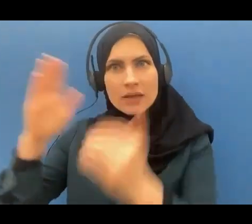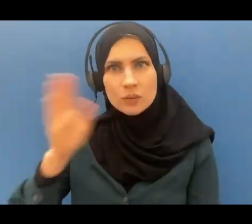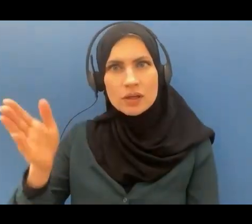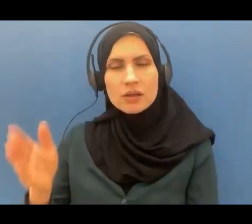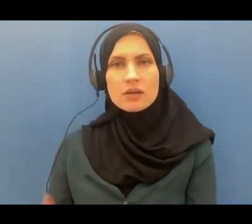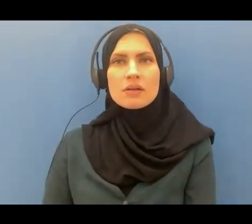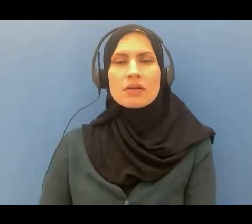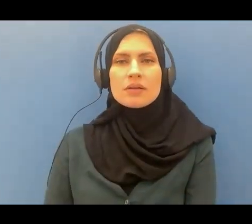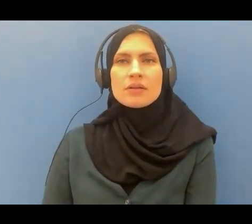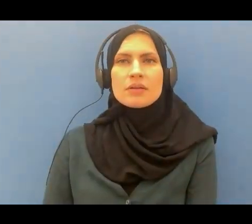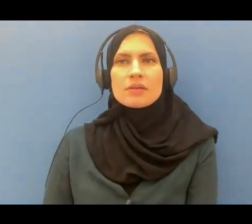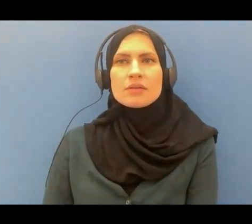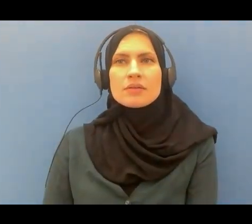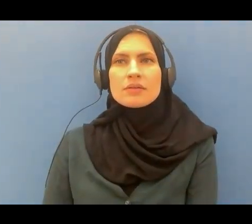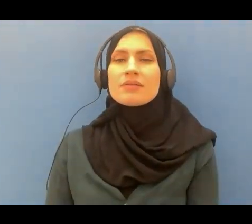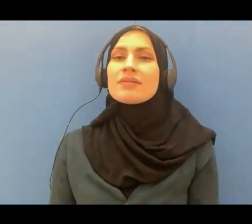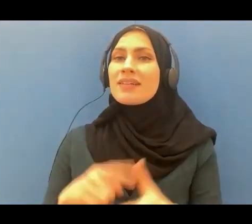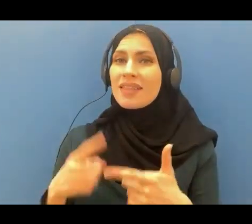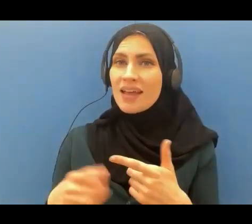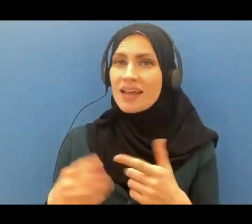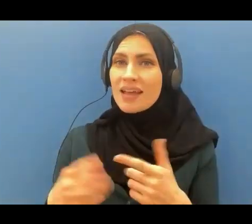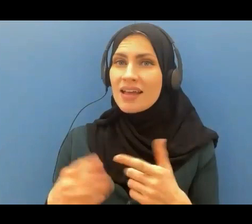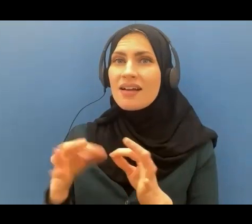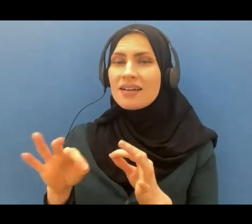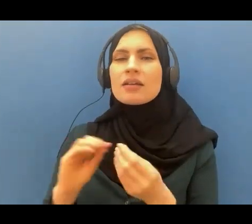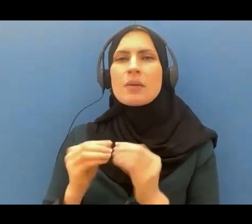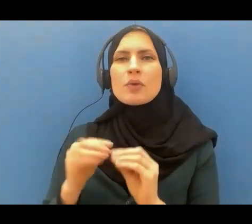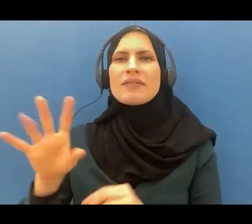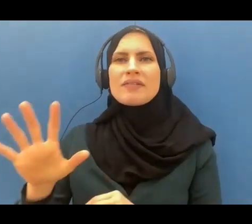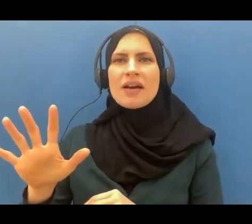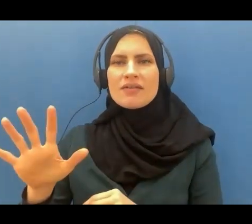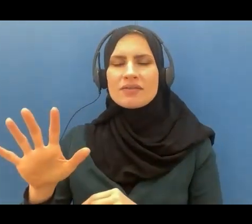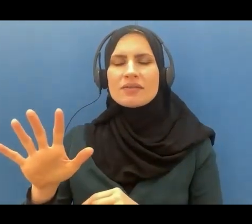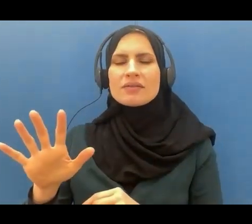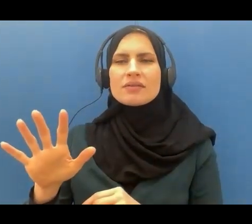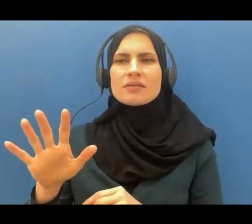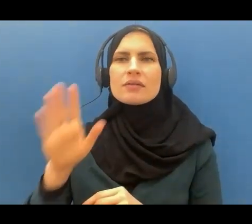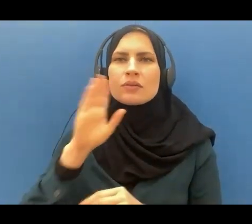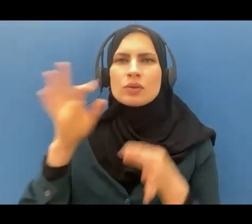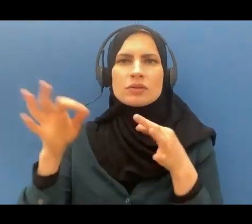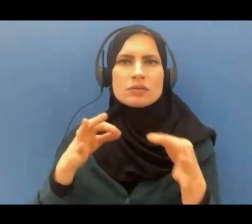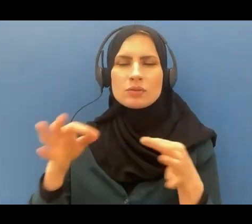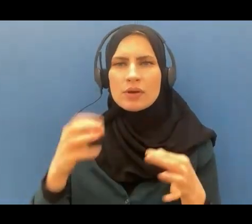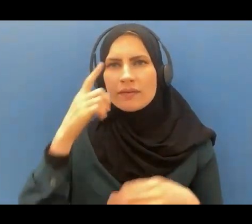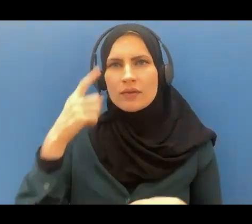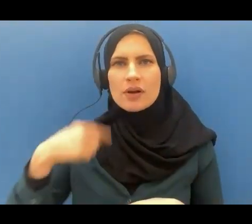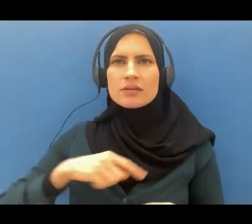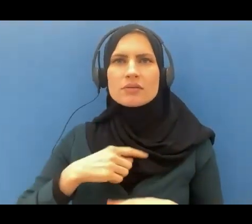then the ayah number 75 the following ayah will describe for us the rest of the atmosphere